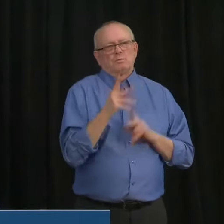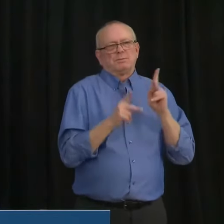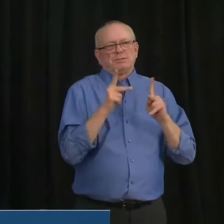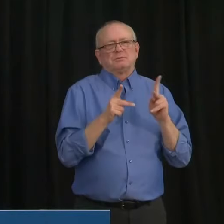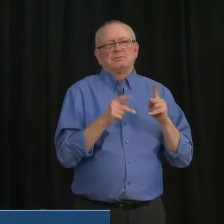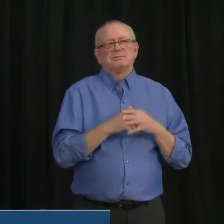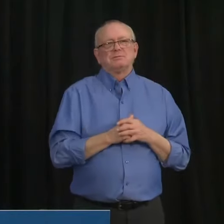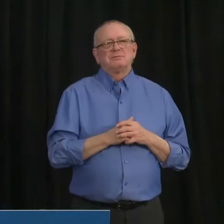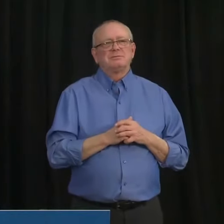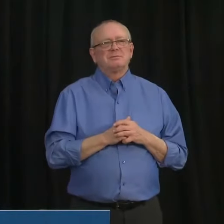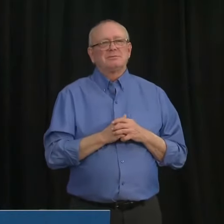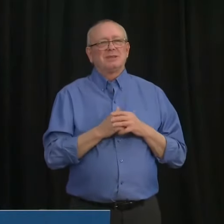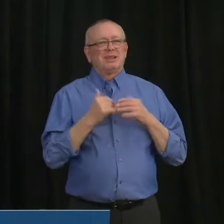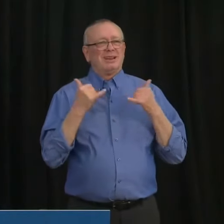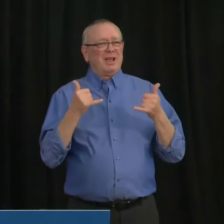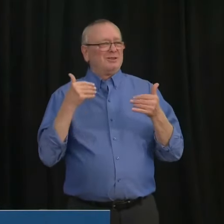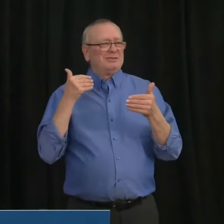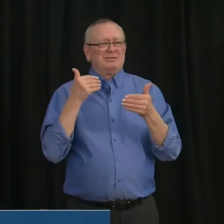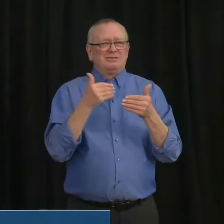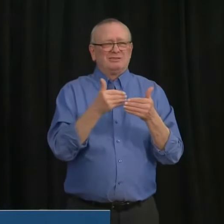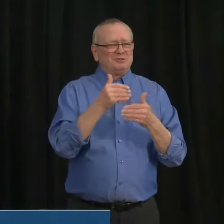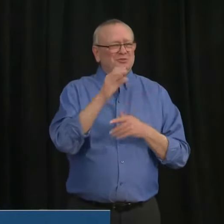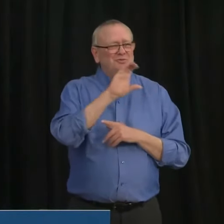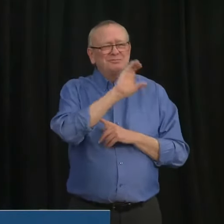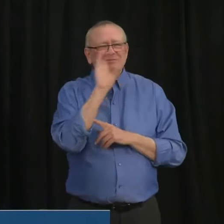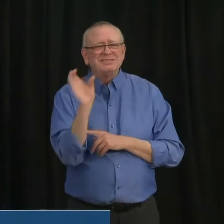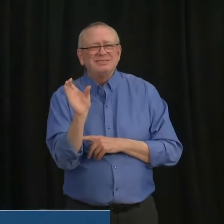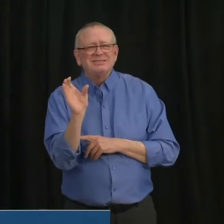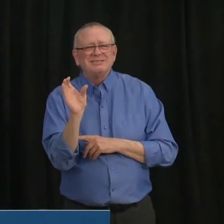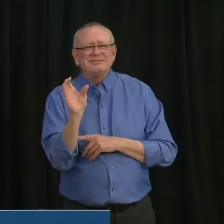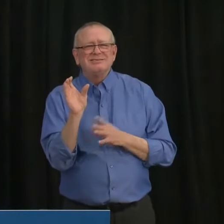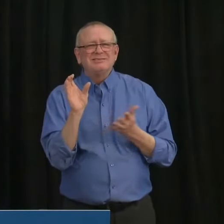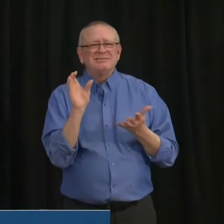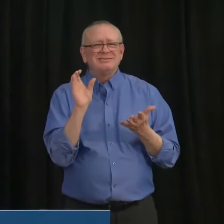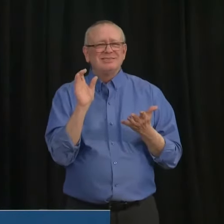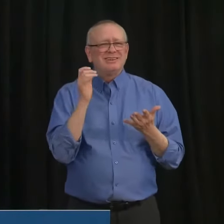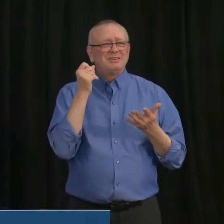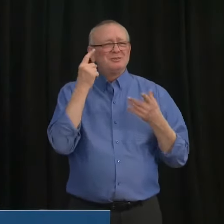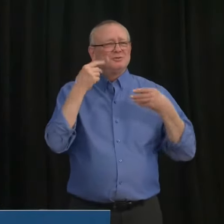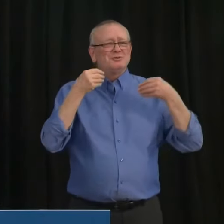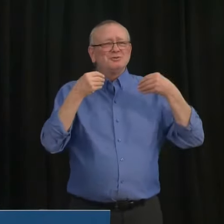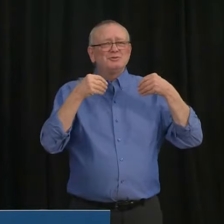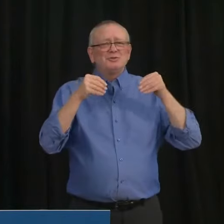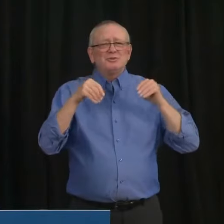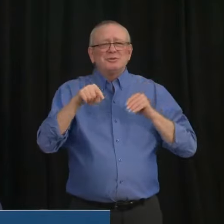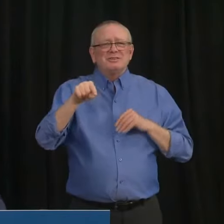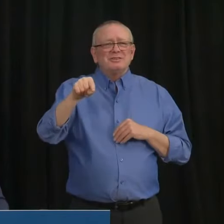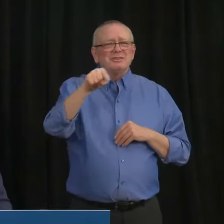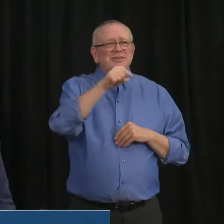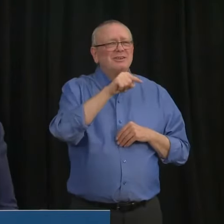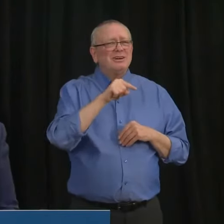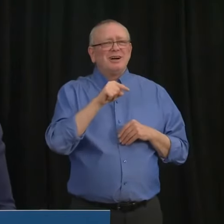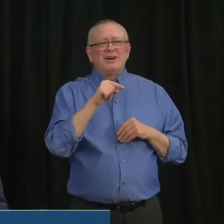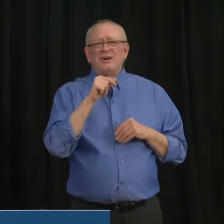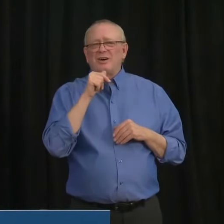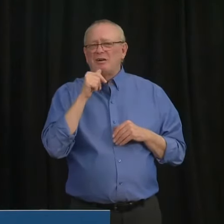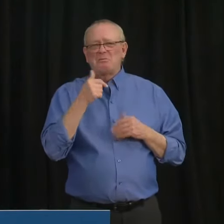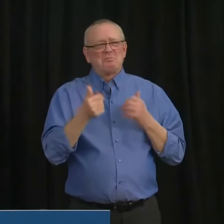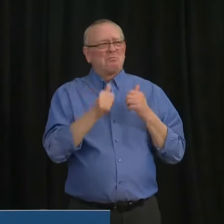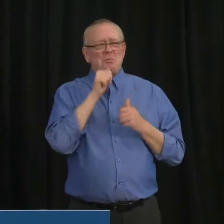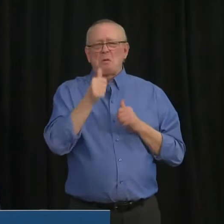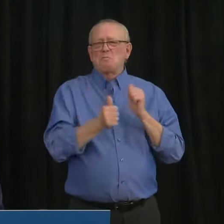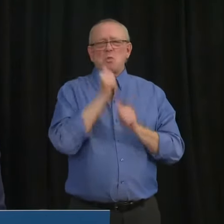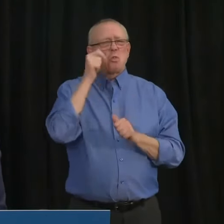Christmas. Um, my understanding is that stores have not been a significant cause of spread of COVID